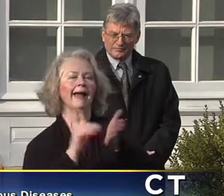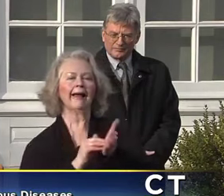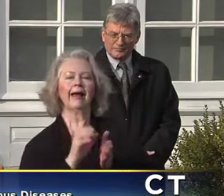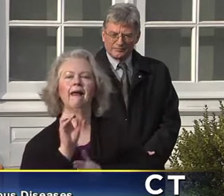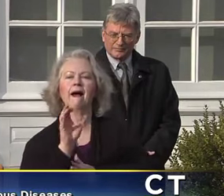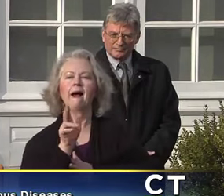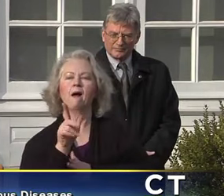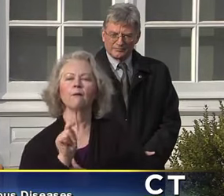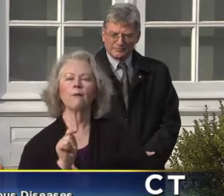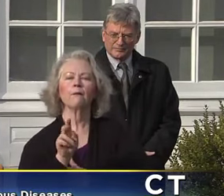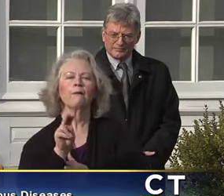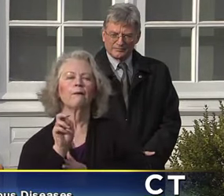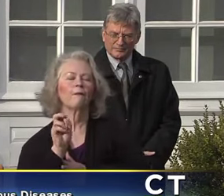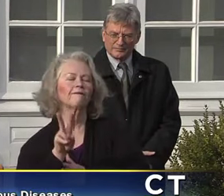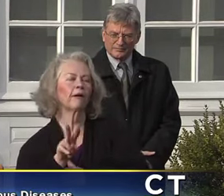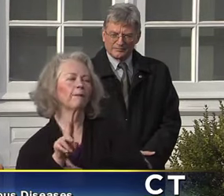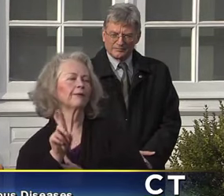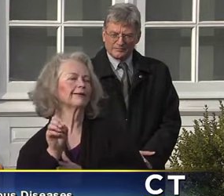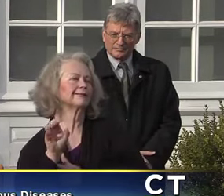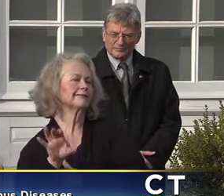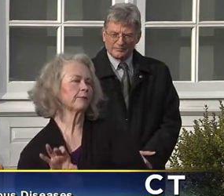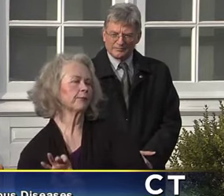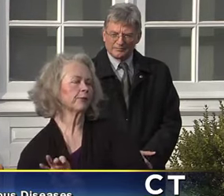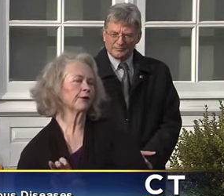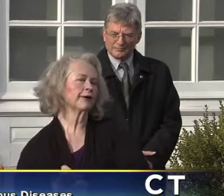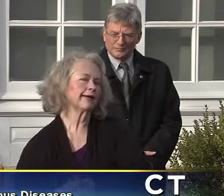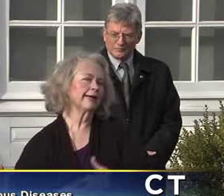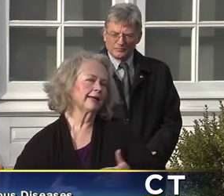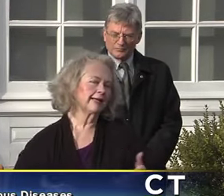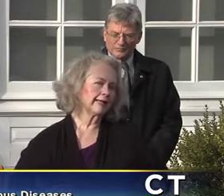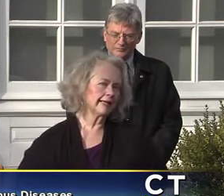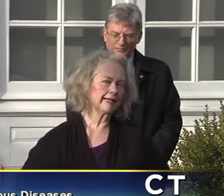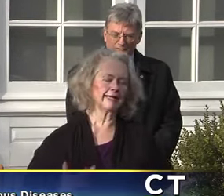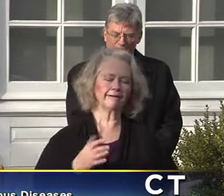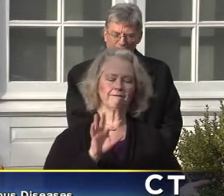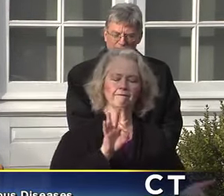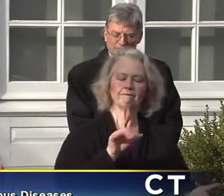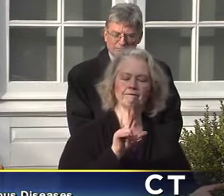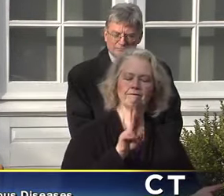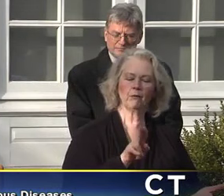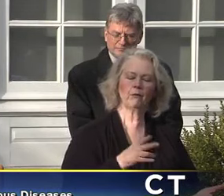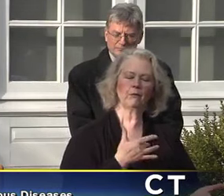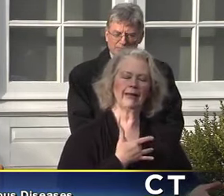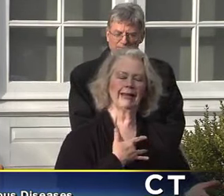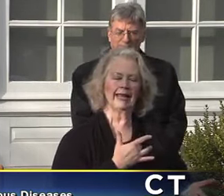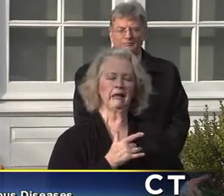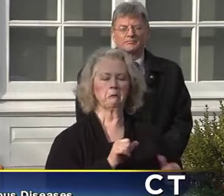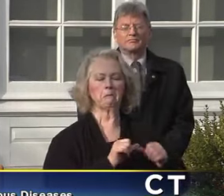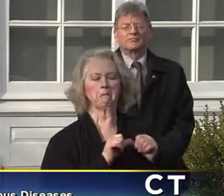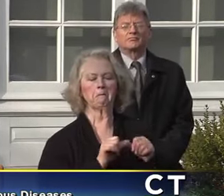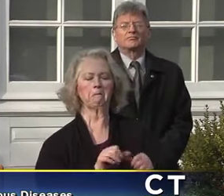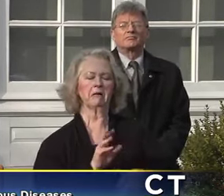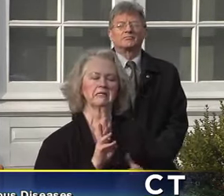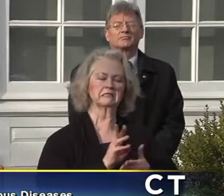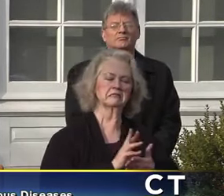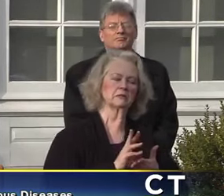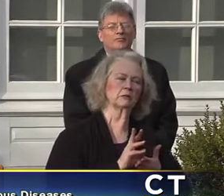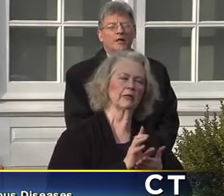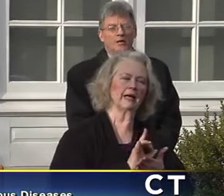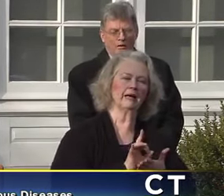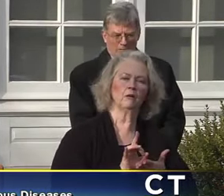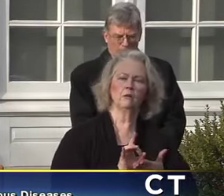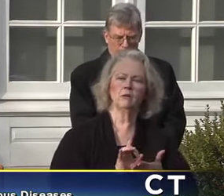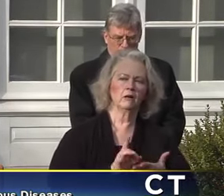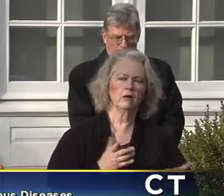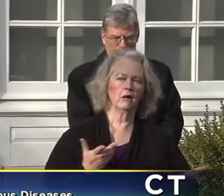November, December, December, So for influenza, it's usually six to eight weeks. None of us have